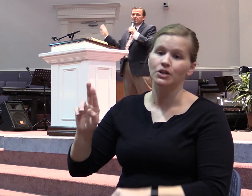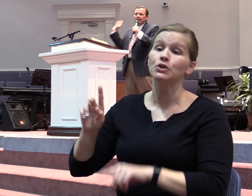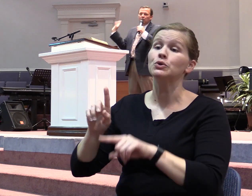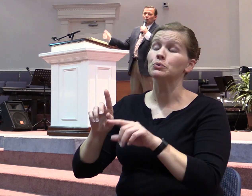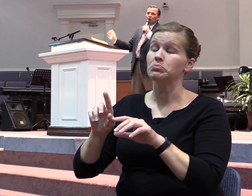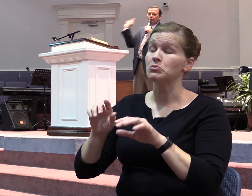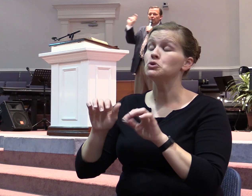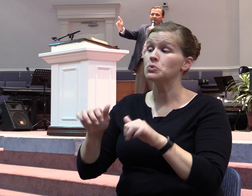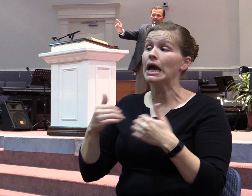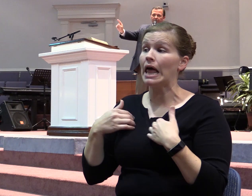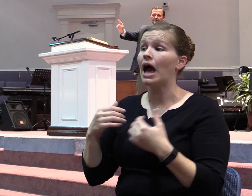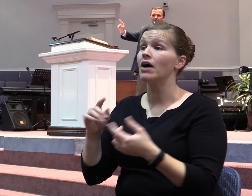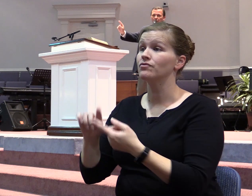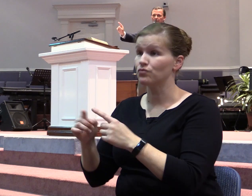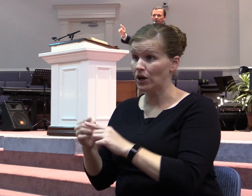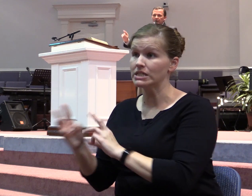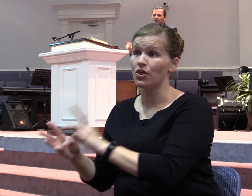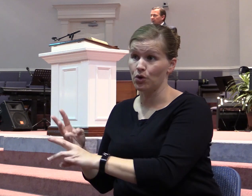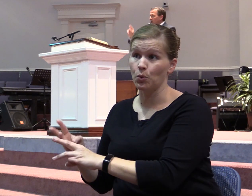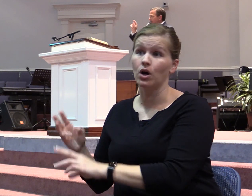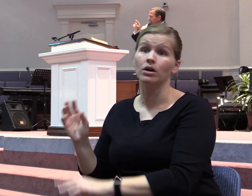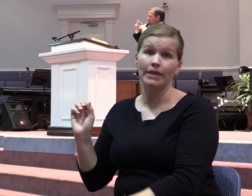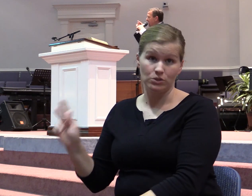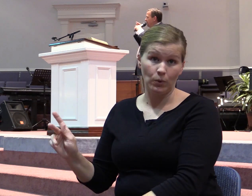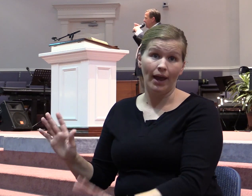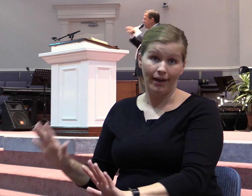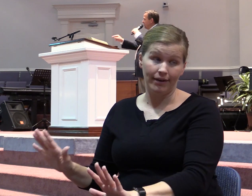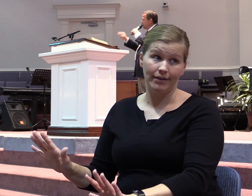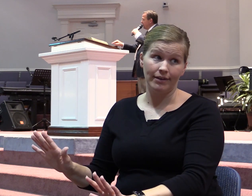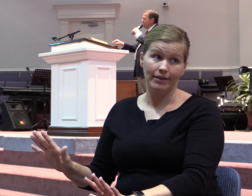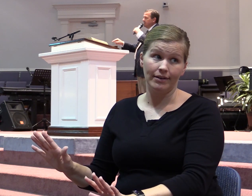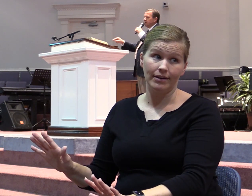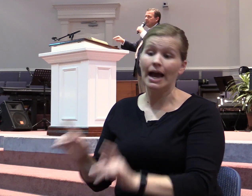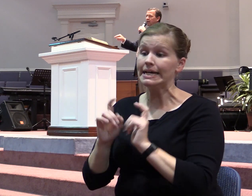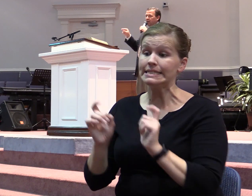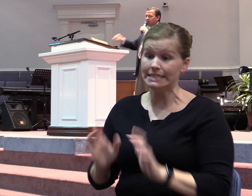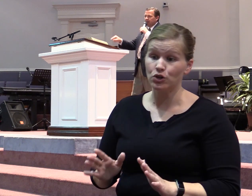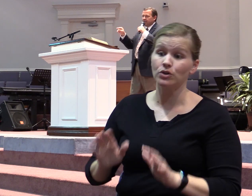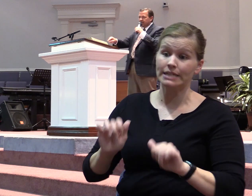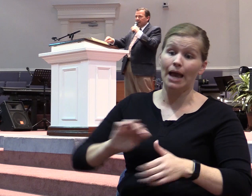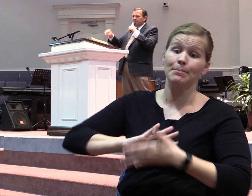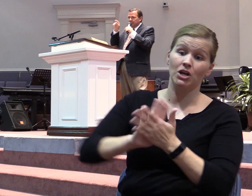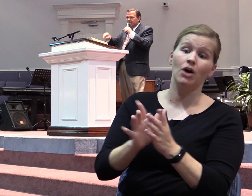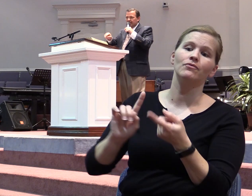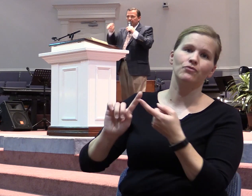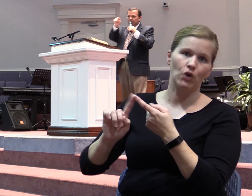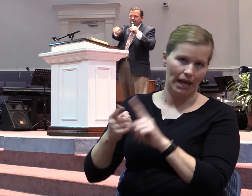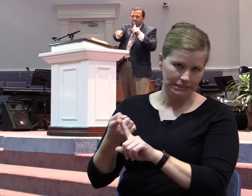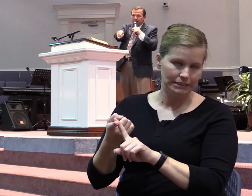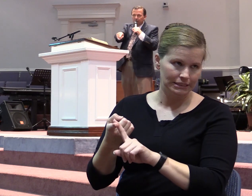in the world. You have to have friends in the world. That's right. Remember, we got it. We got to make sinners friends and friends, disciples and disciples into disciple